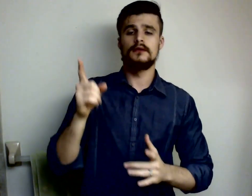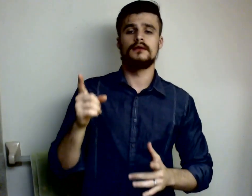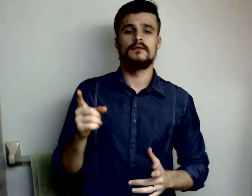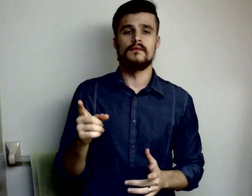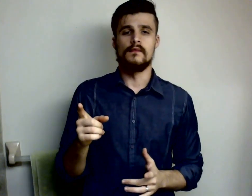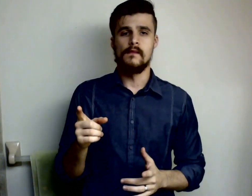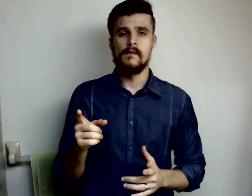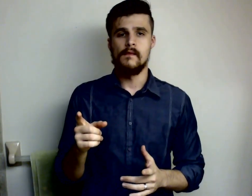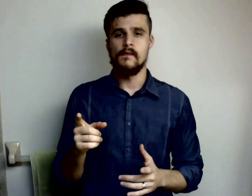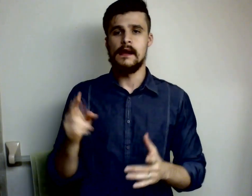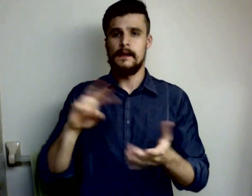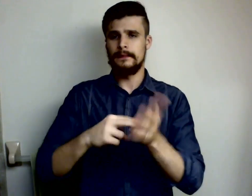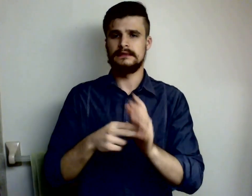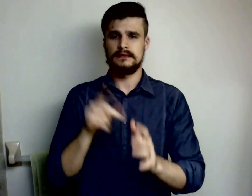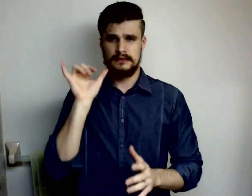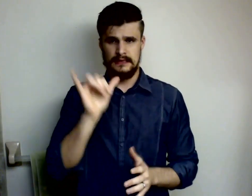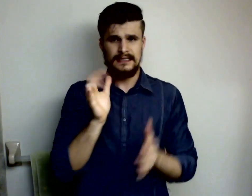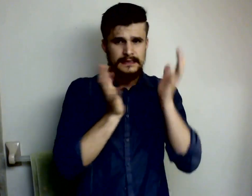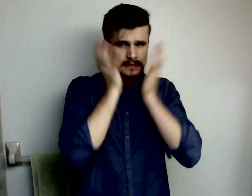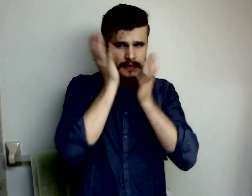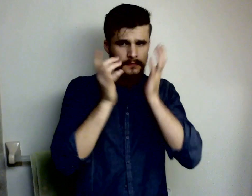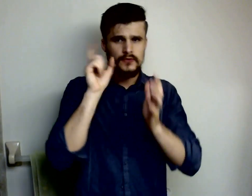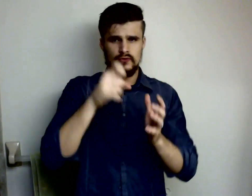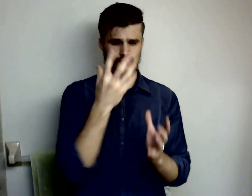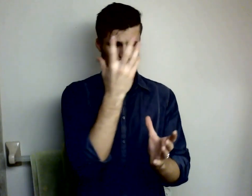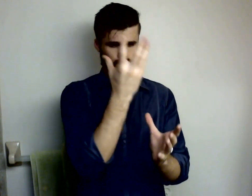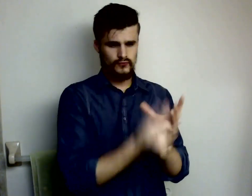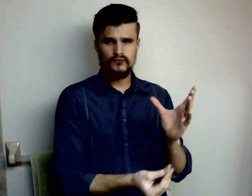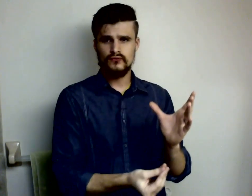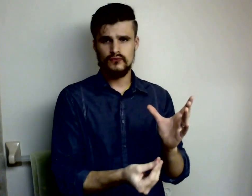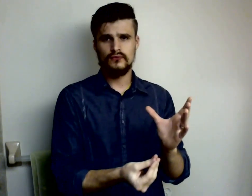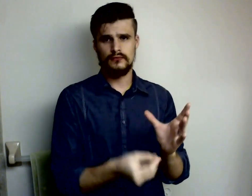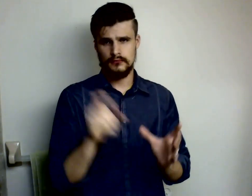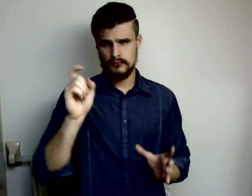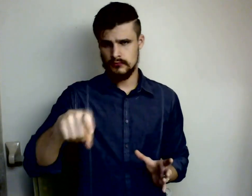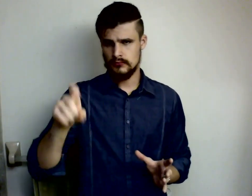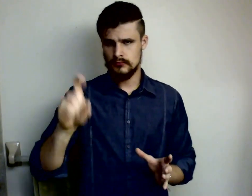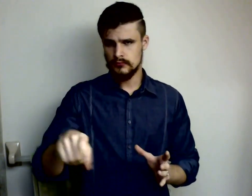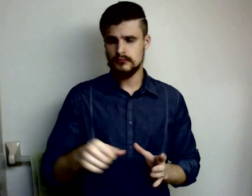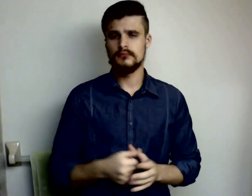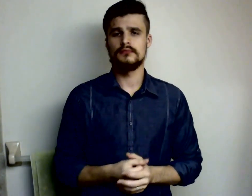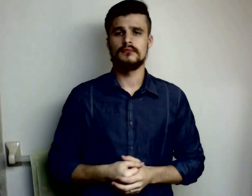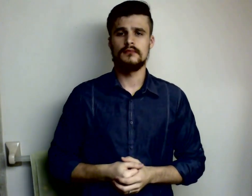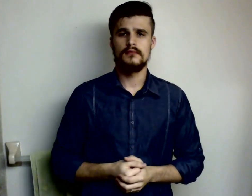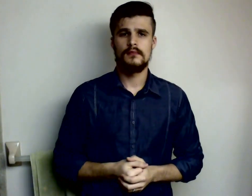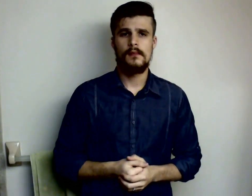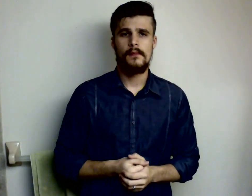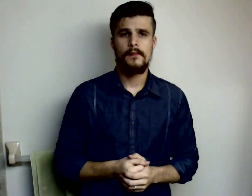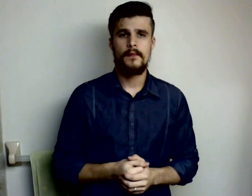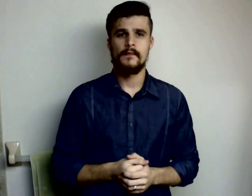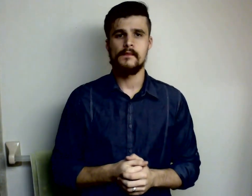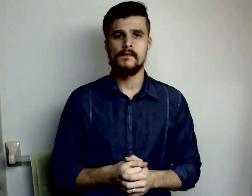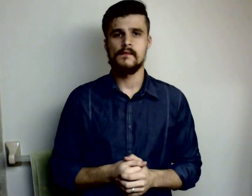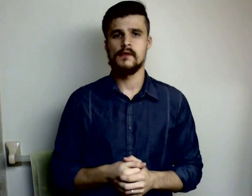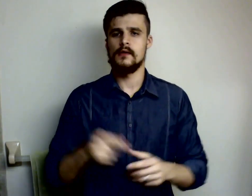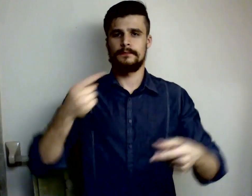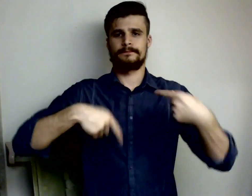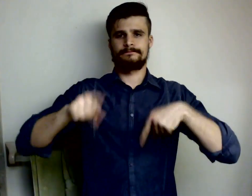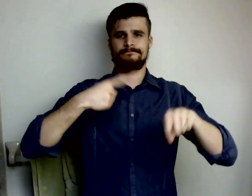taken care of then the shame should be gone too back to the canadian the